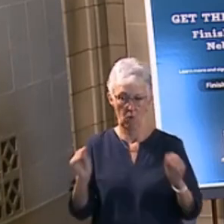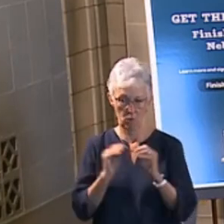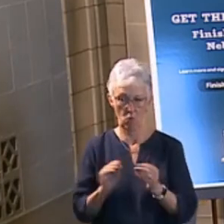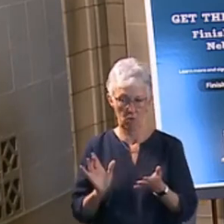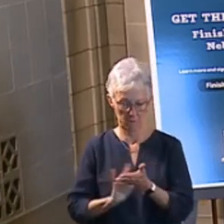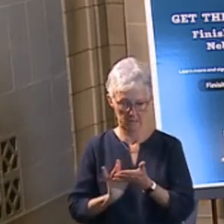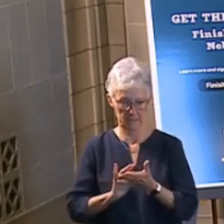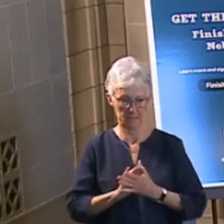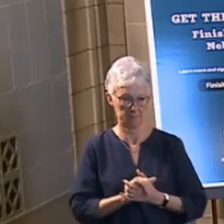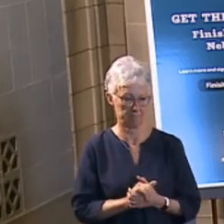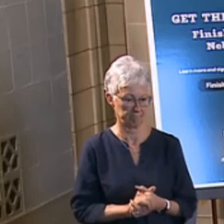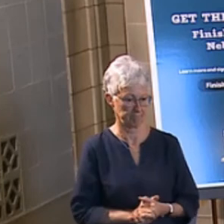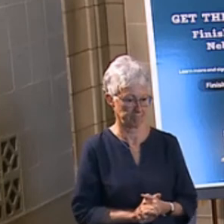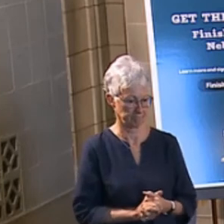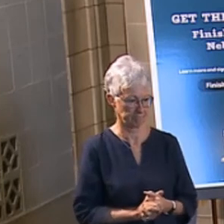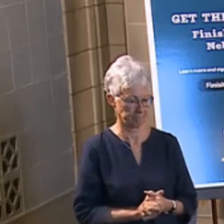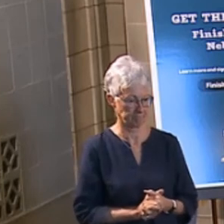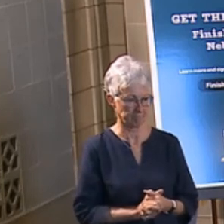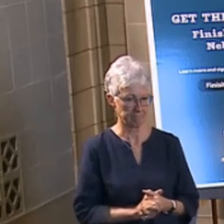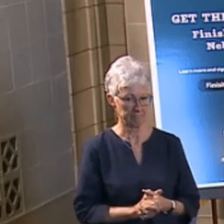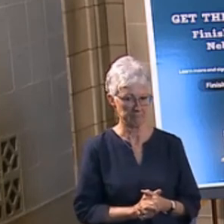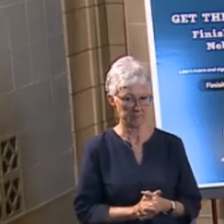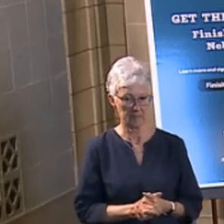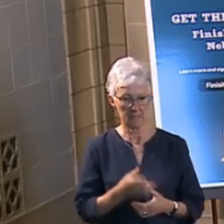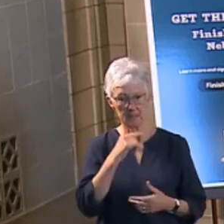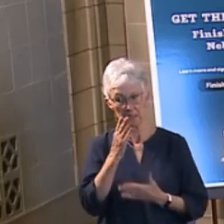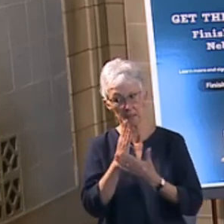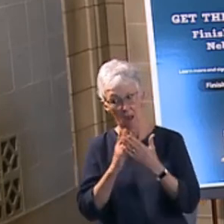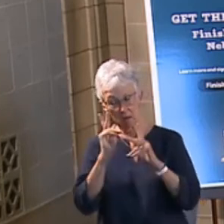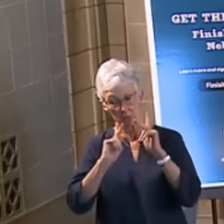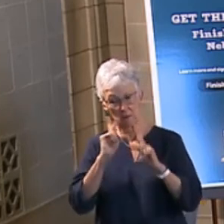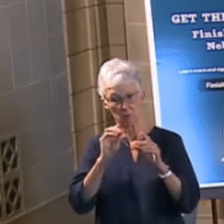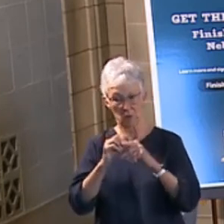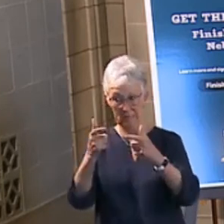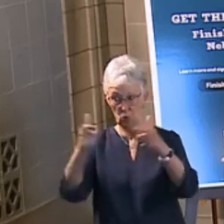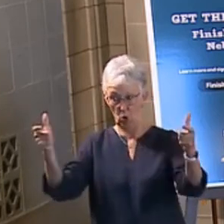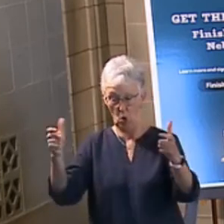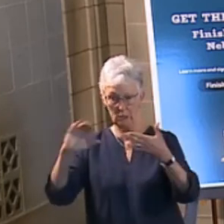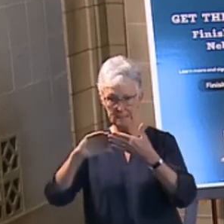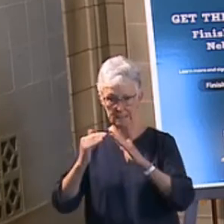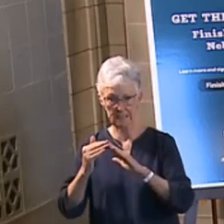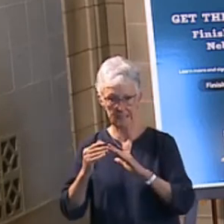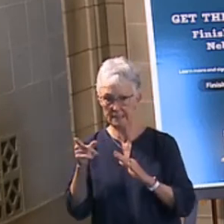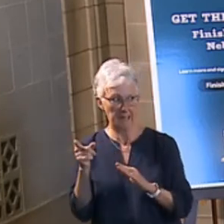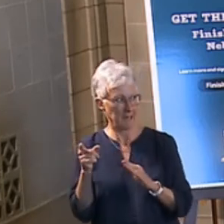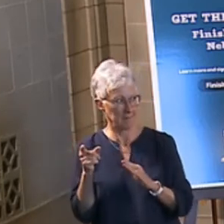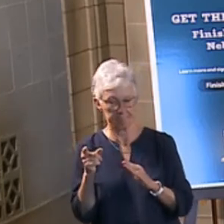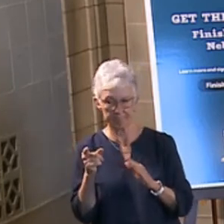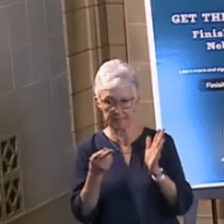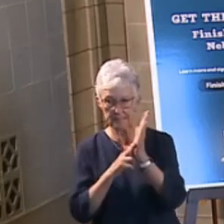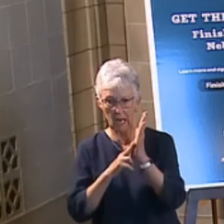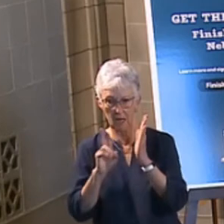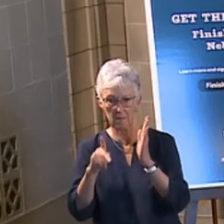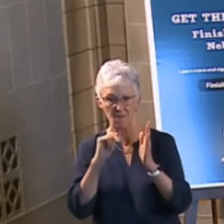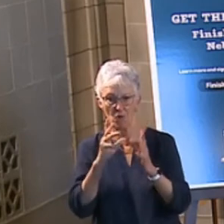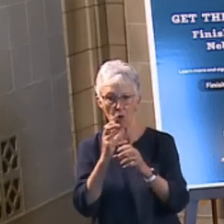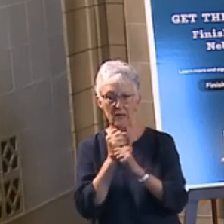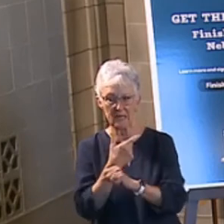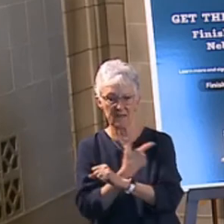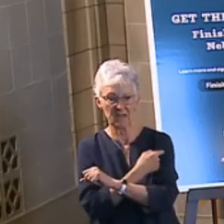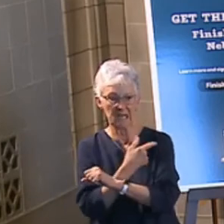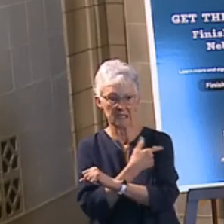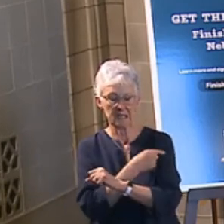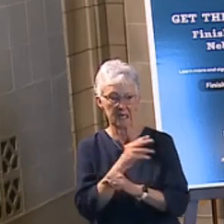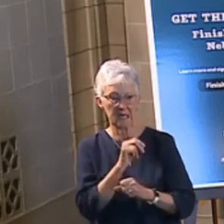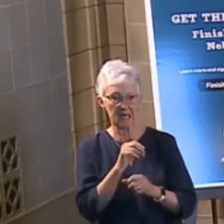Thoughts on Nebraska residents from larger cities traveling hours to rural Nebraska for a vaccine because appointments aren't filling